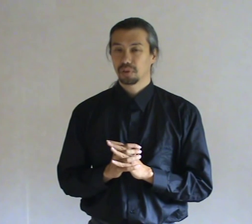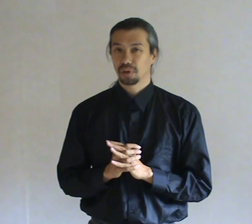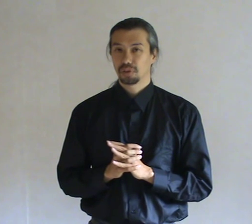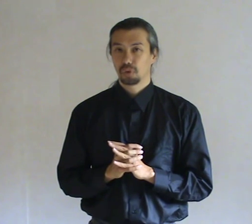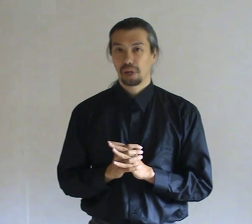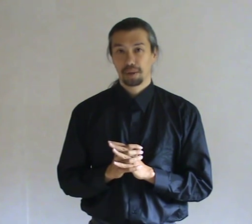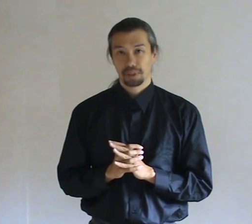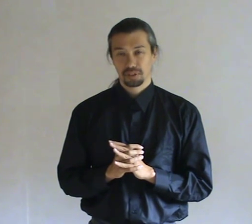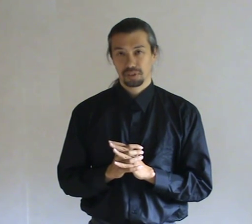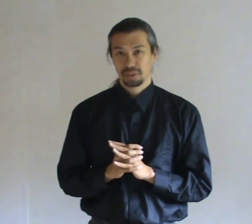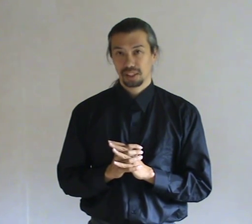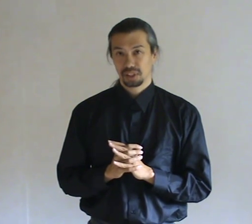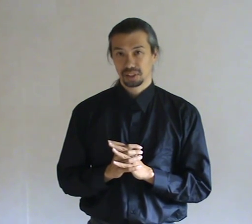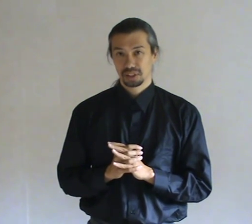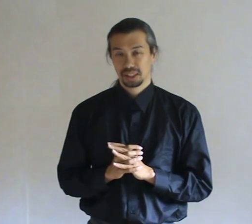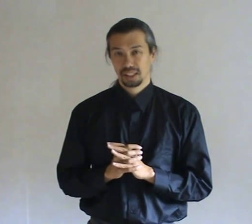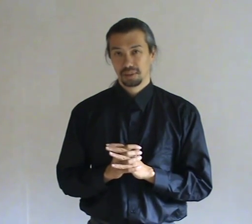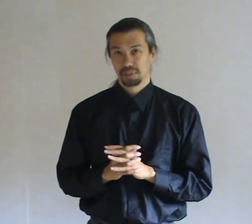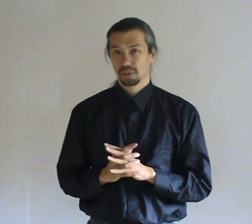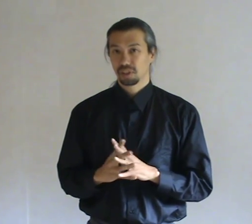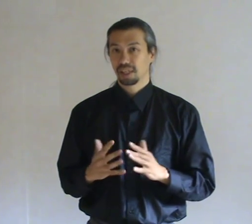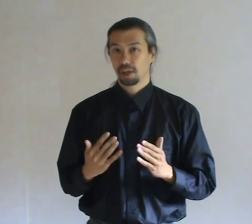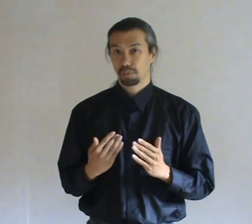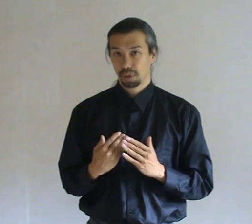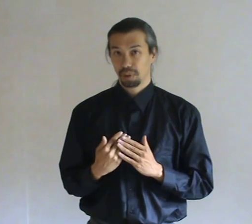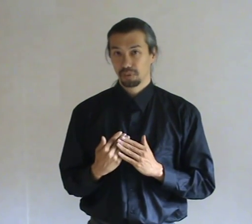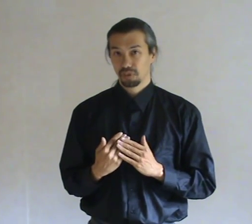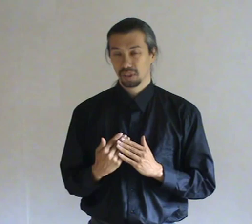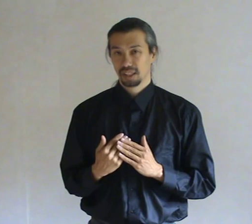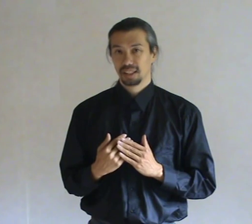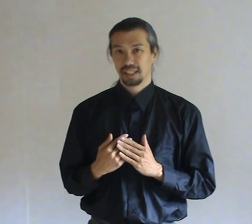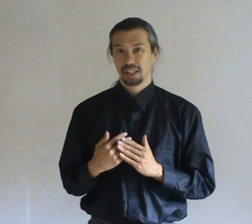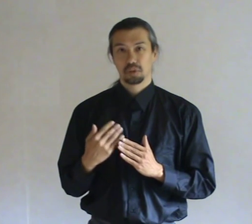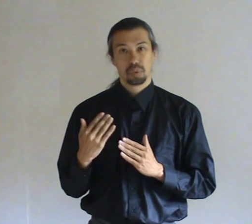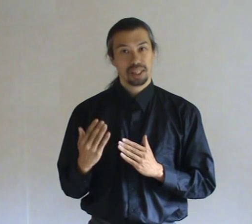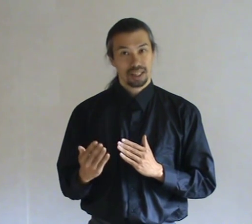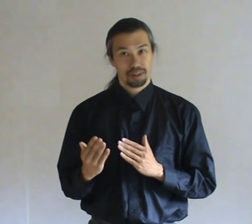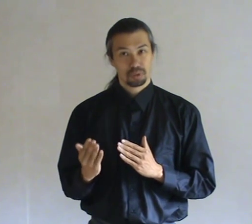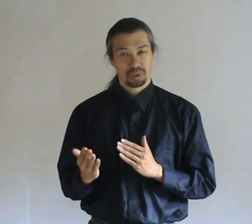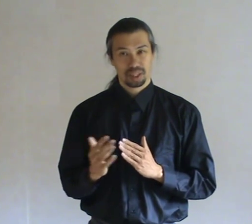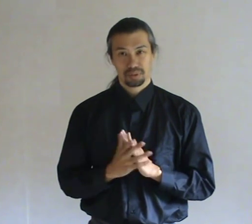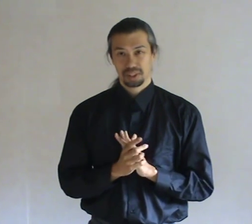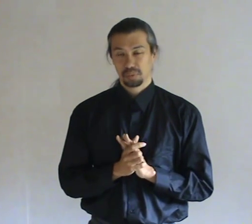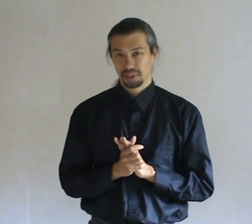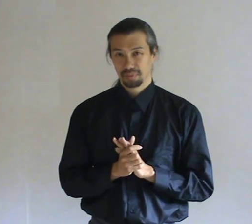God to help us, to teach us. Because they are our problems and we have to learn how to deal with them.